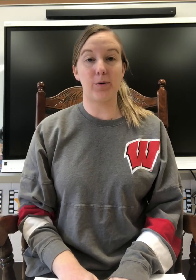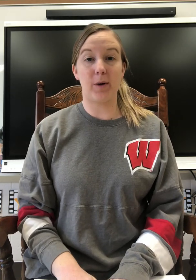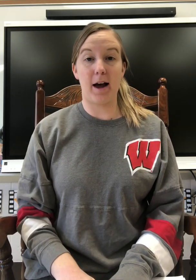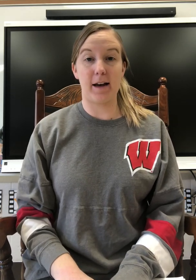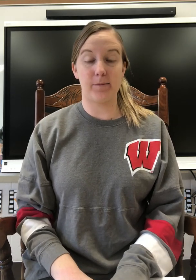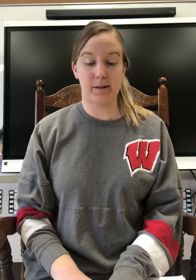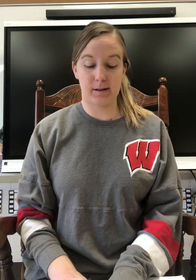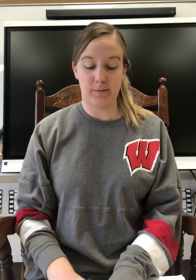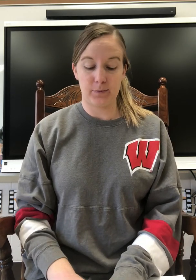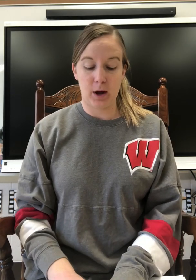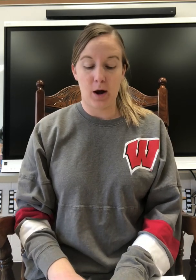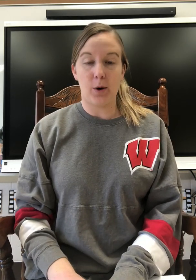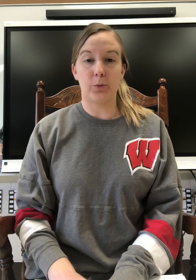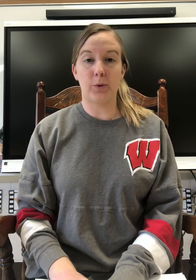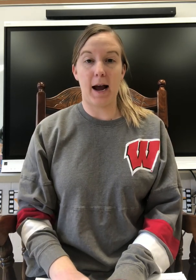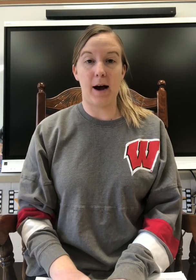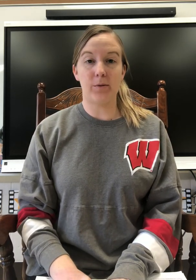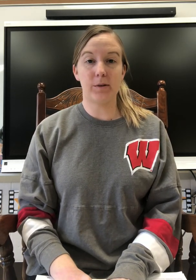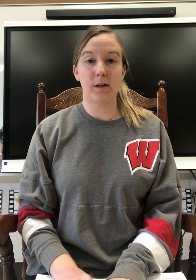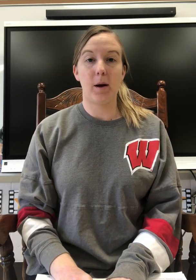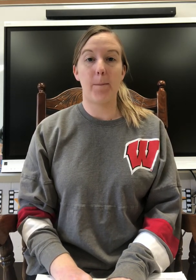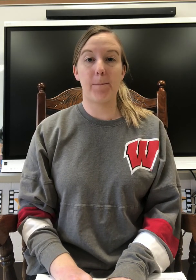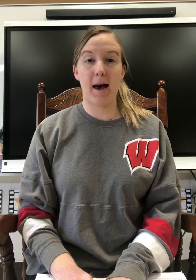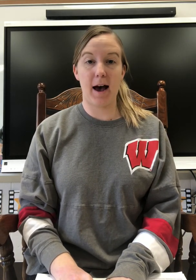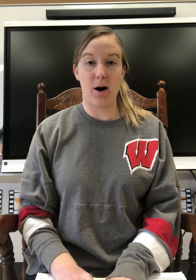rhymes. Round, pound.